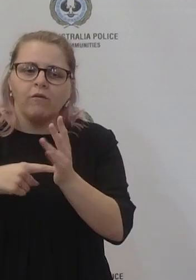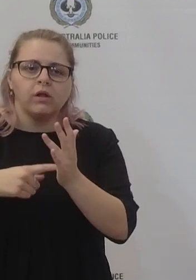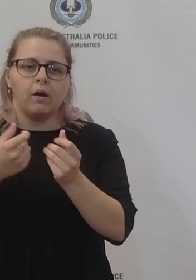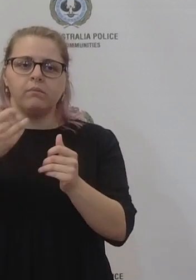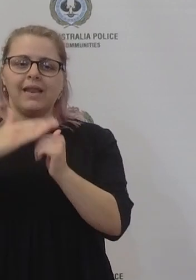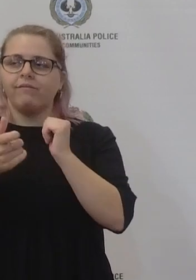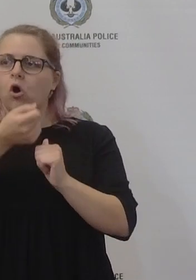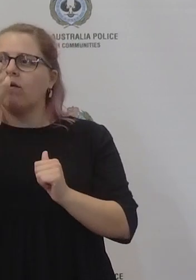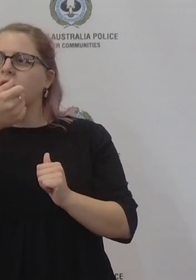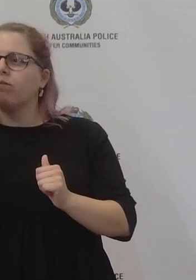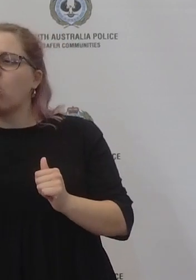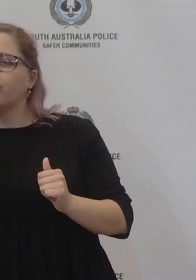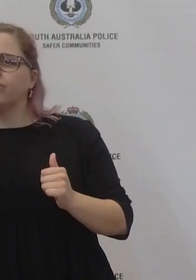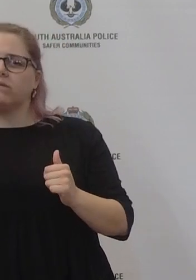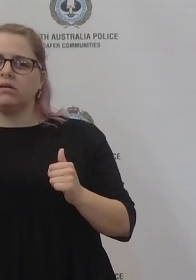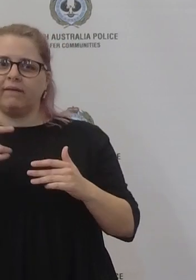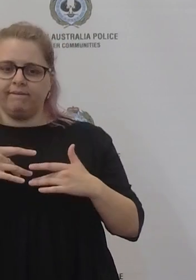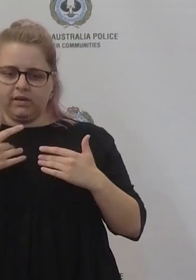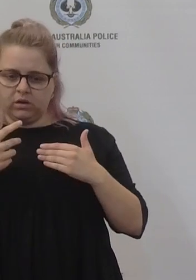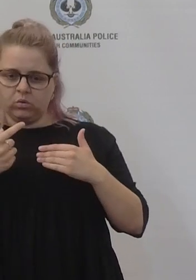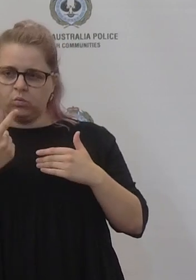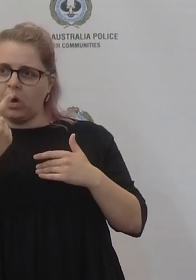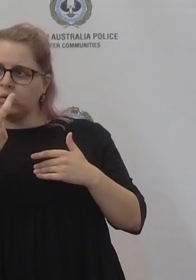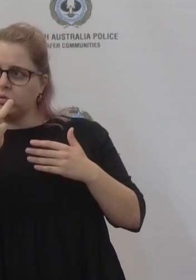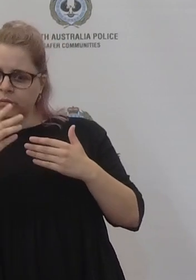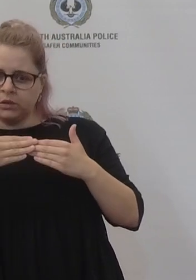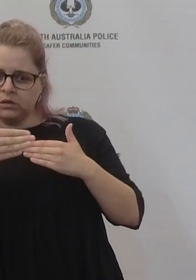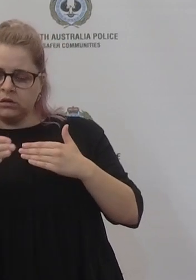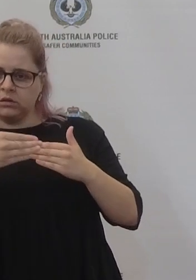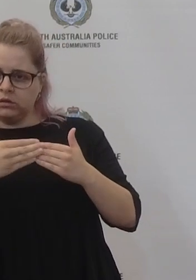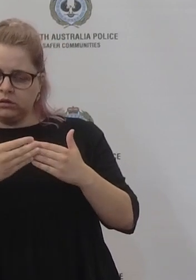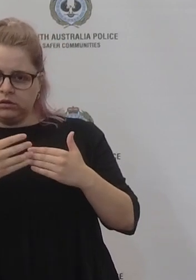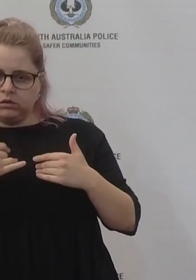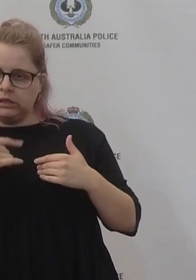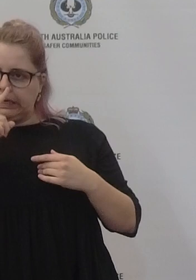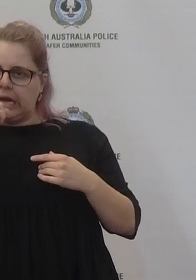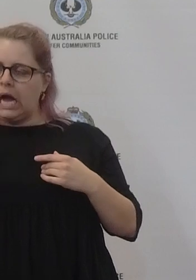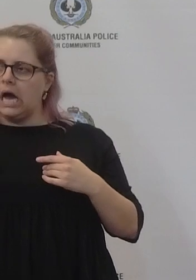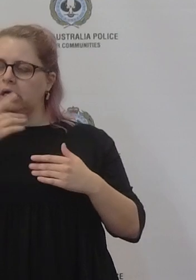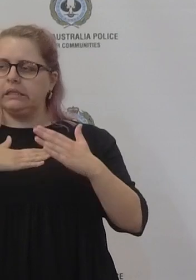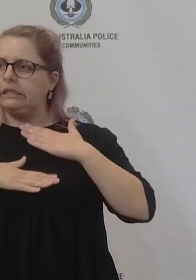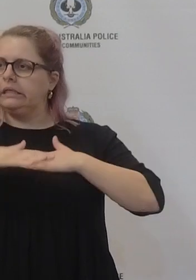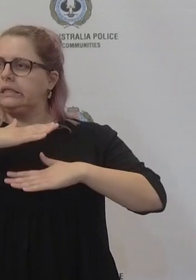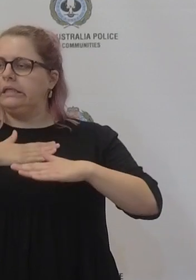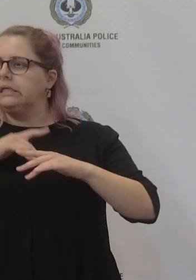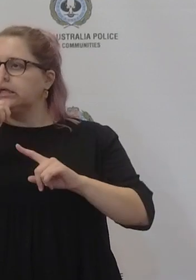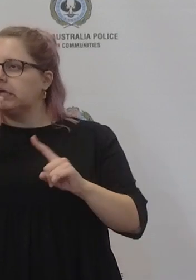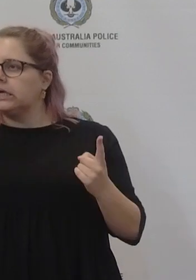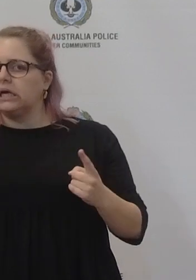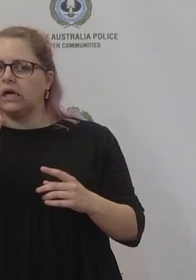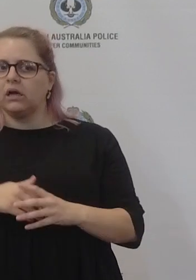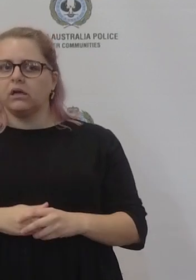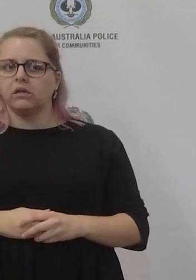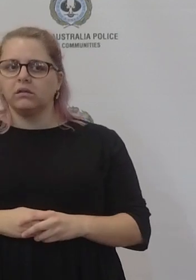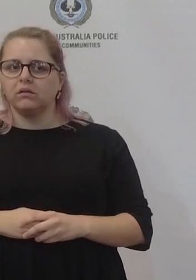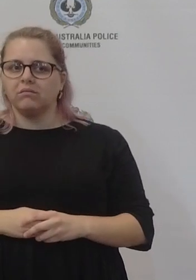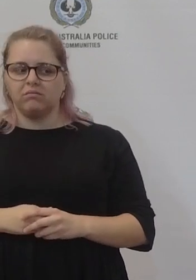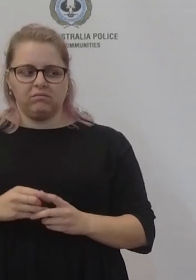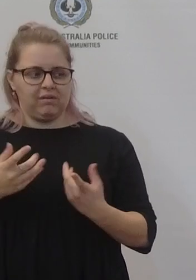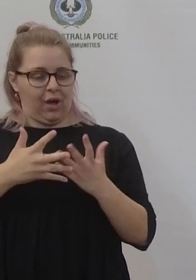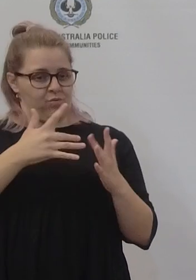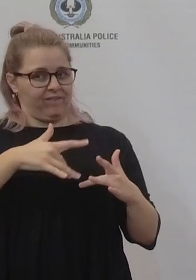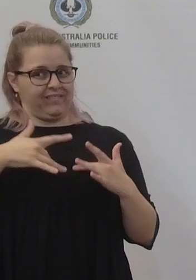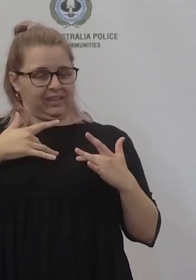in the next couple of weeks thinking oh my gosh how are going to do this what's your thoughts on the coming weeks with this hospital system with so many people out for the